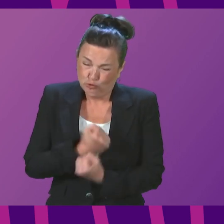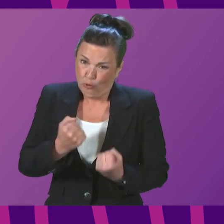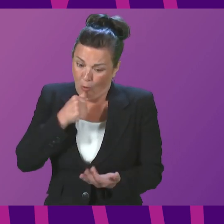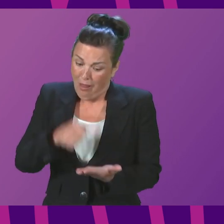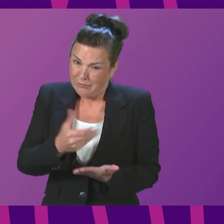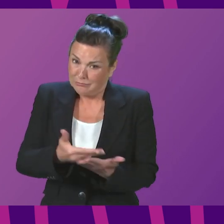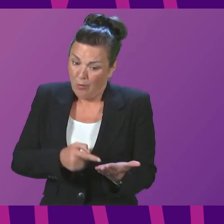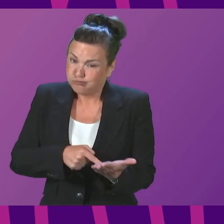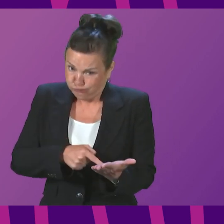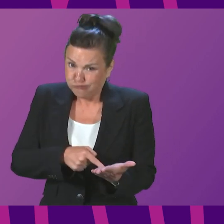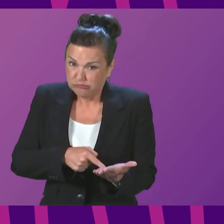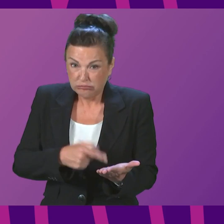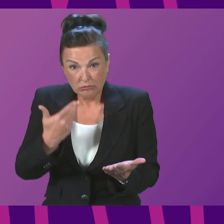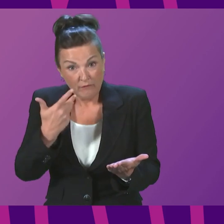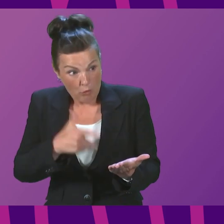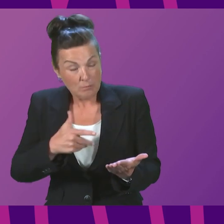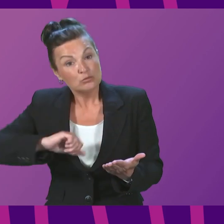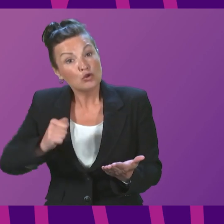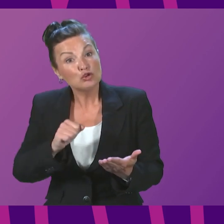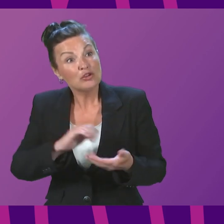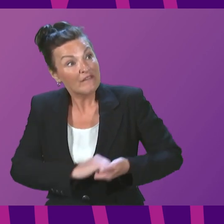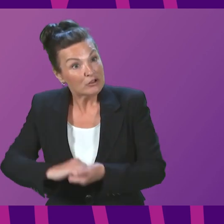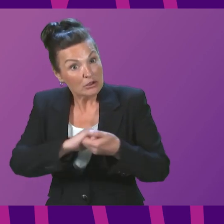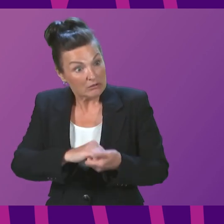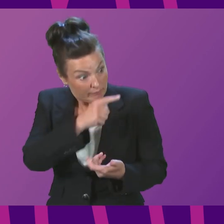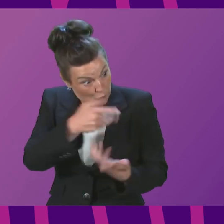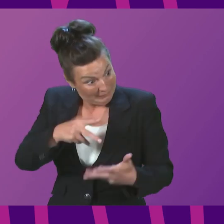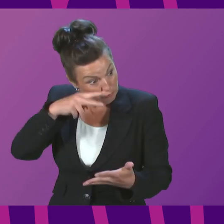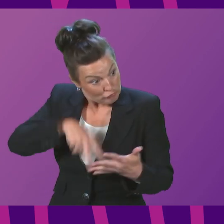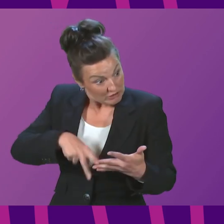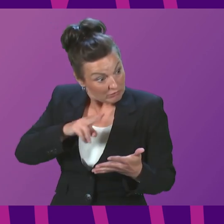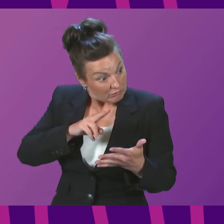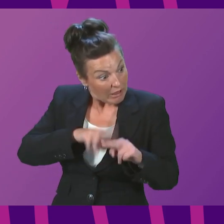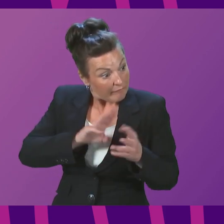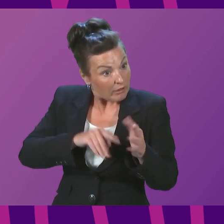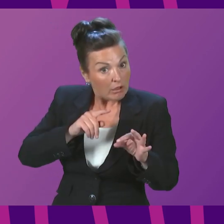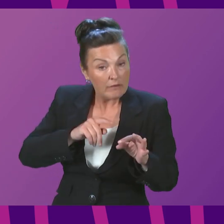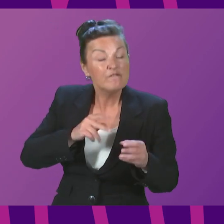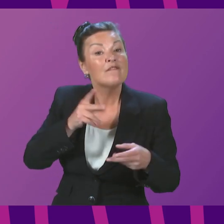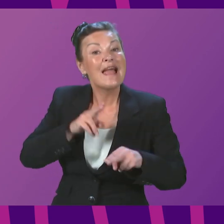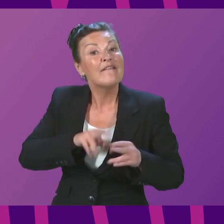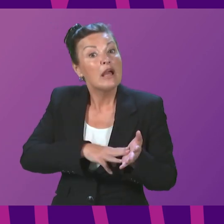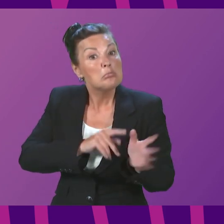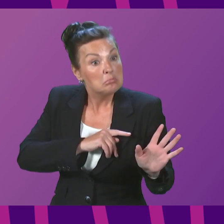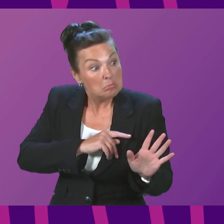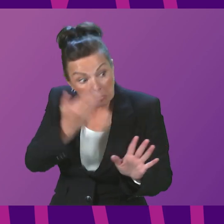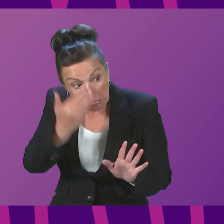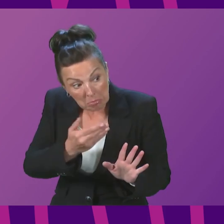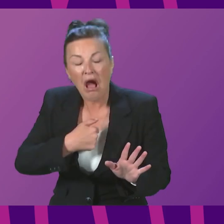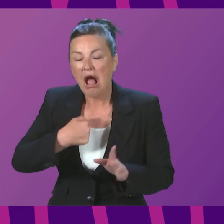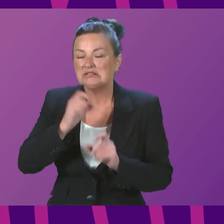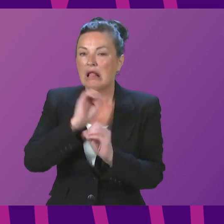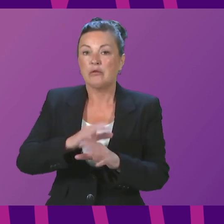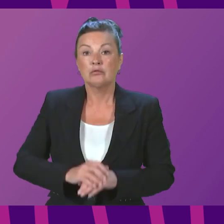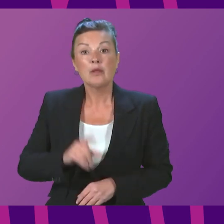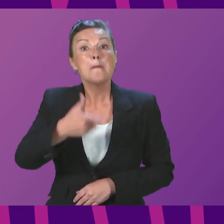Federation. Have you read this, First Minister? If not, here's what they say. Their members, the men and women